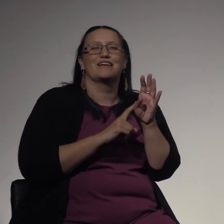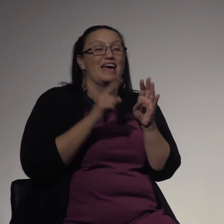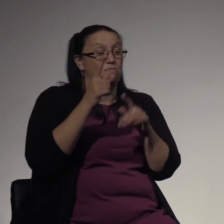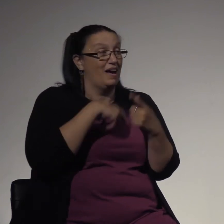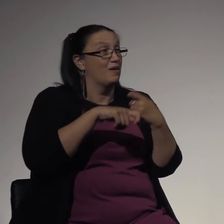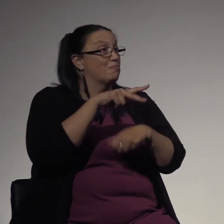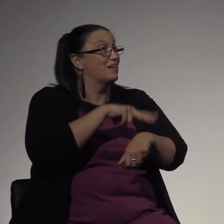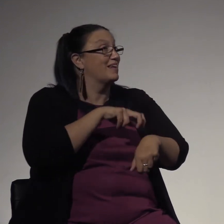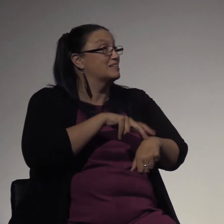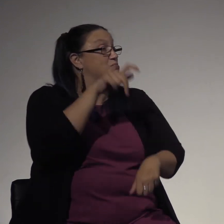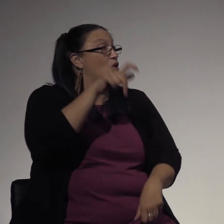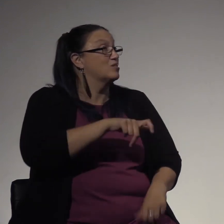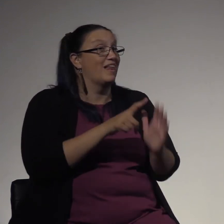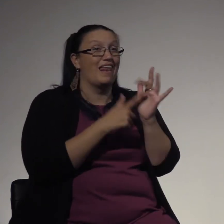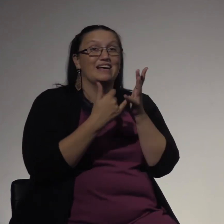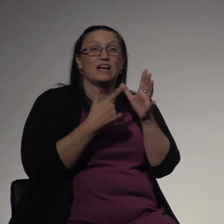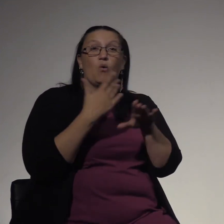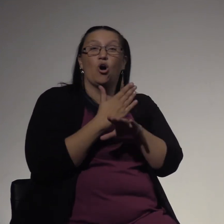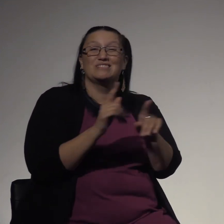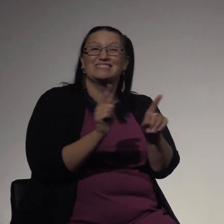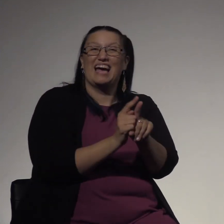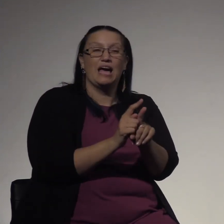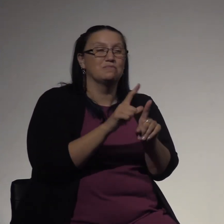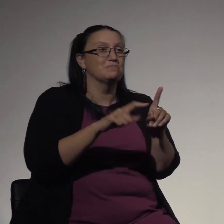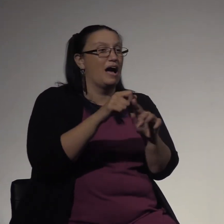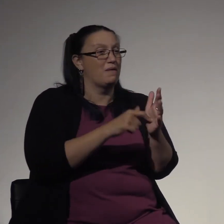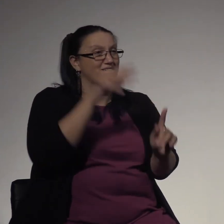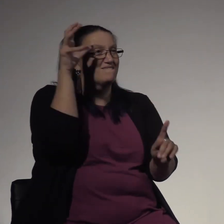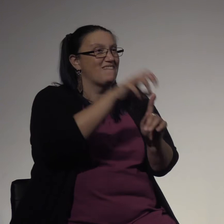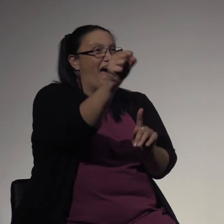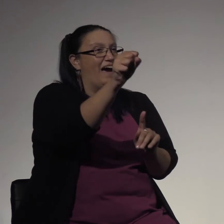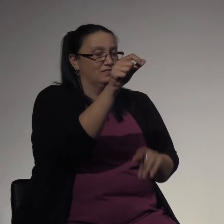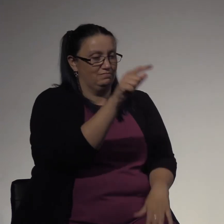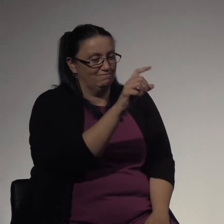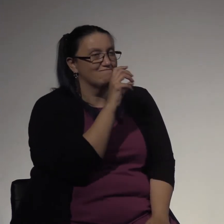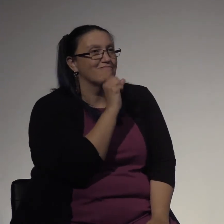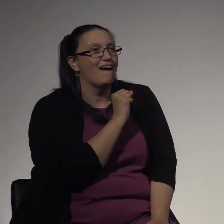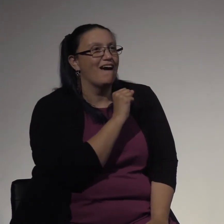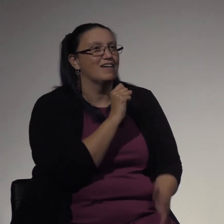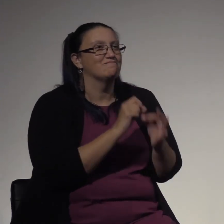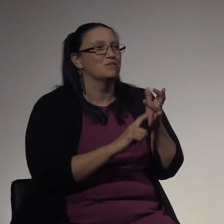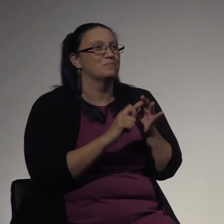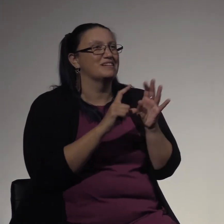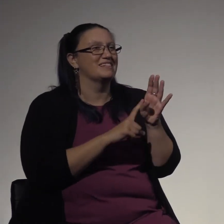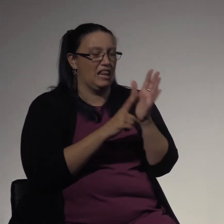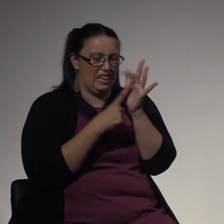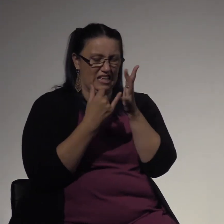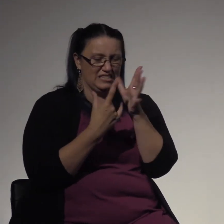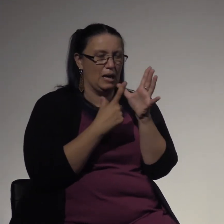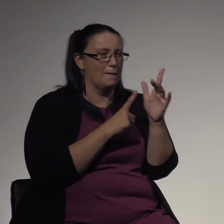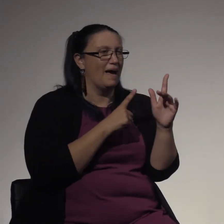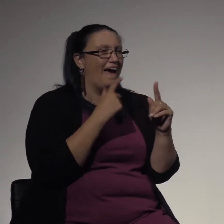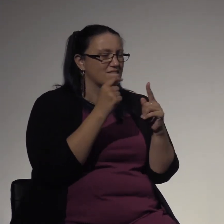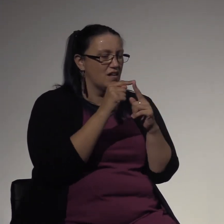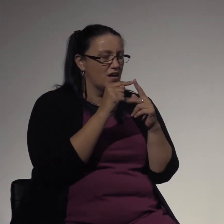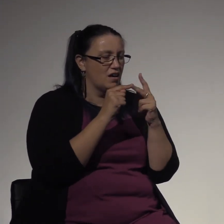police officer. Lisa ends up working in the same department that found and arrested her captor. Lisa met every intersection